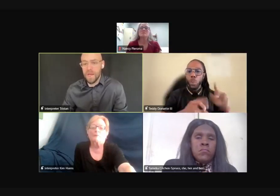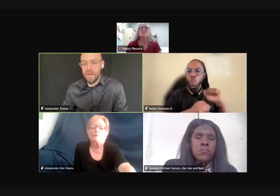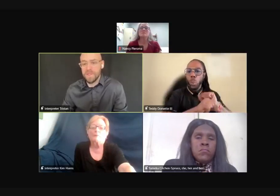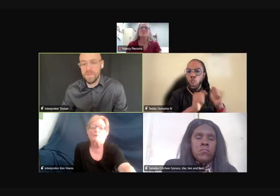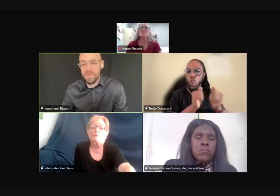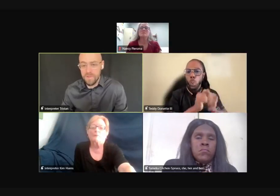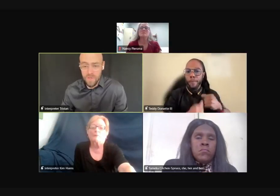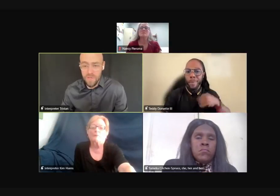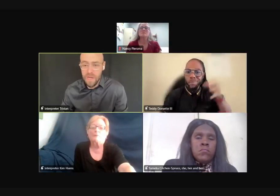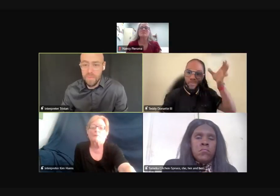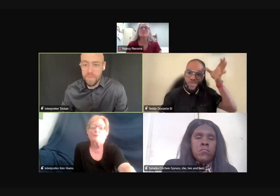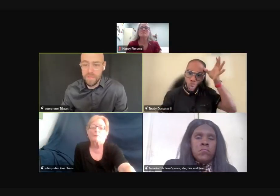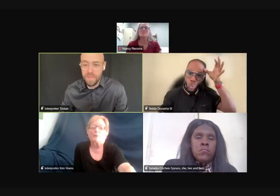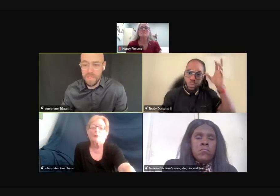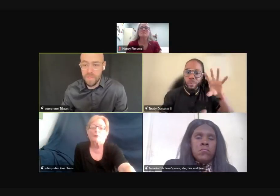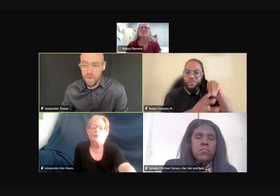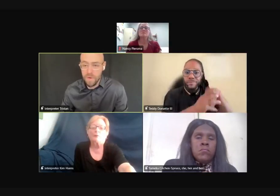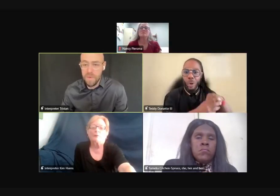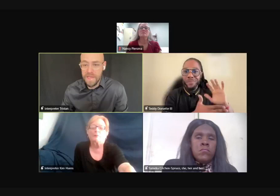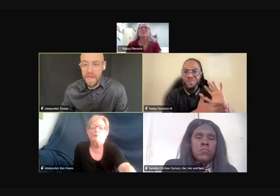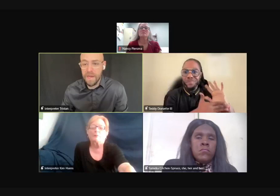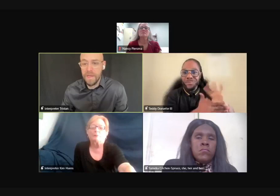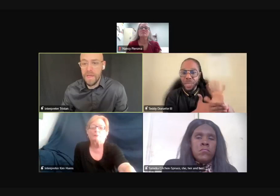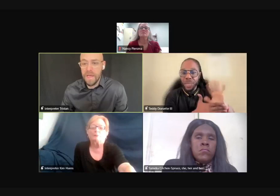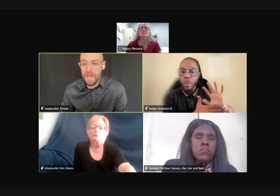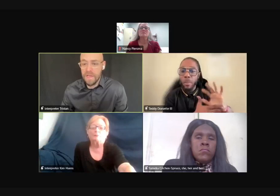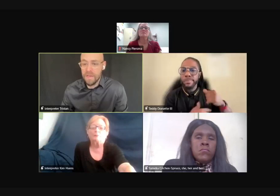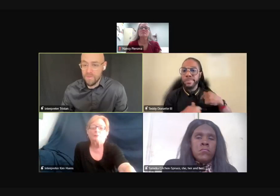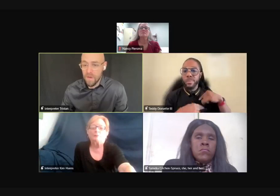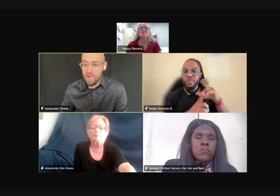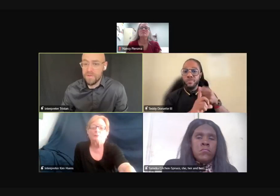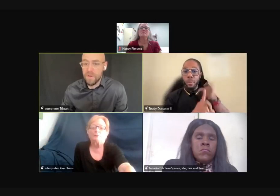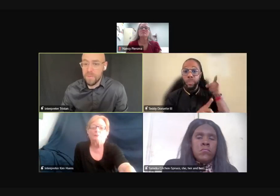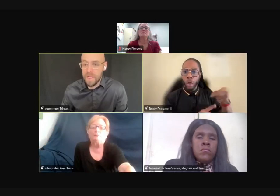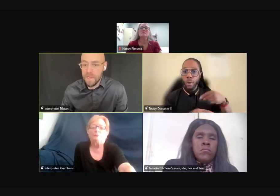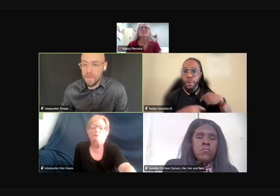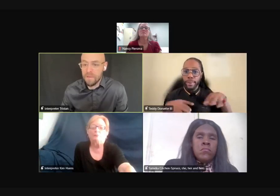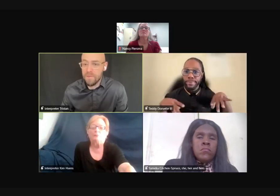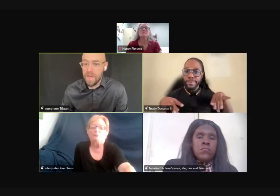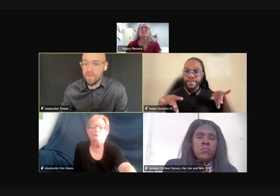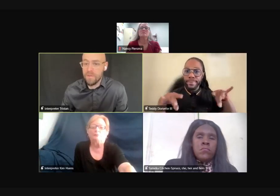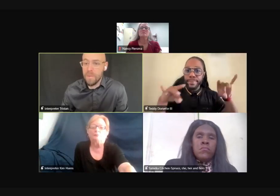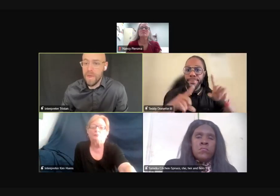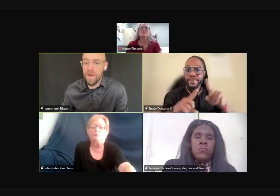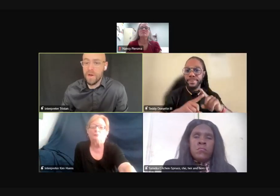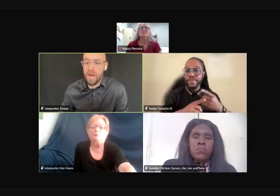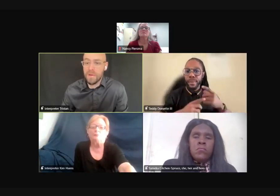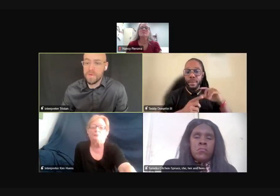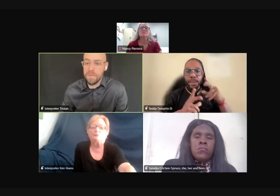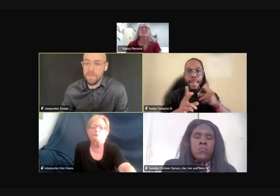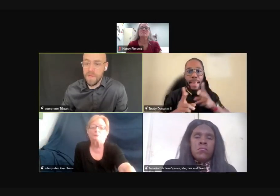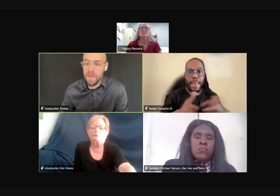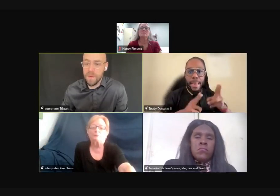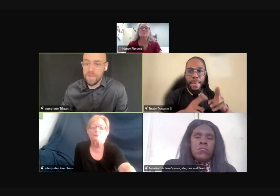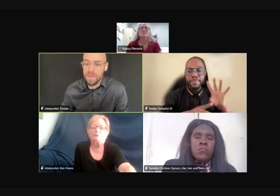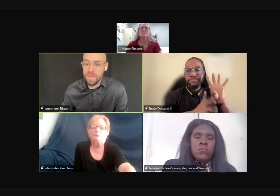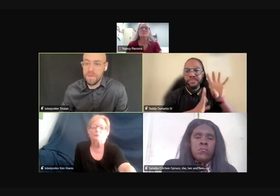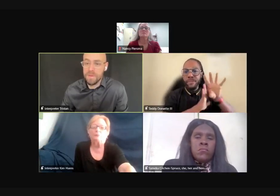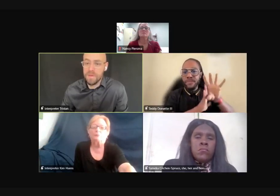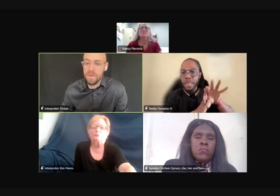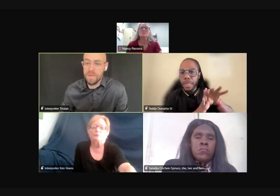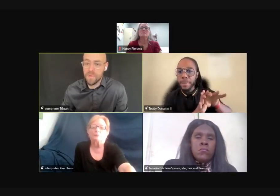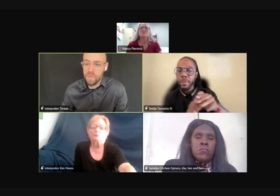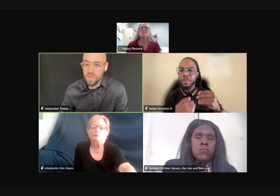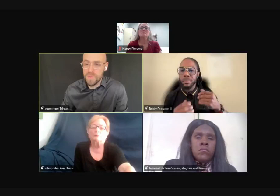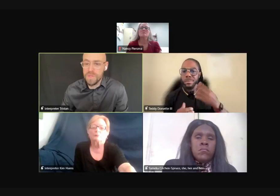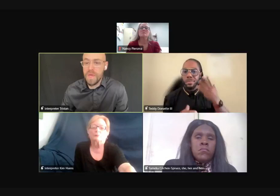area, and I took that opportunity to work with my dad and get involved in filmmaking. And from there, I was able to pick up the